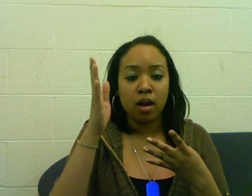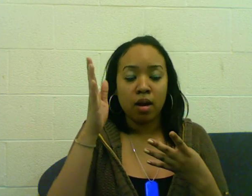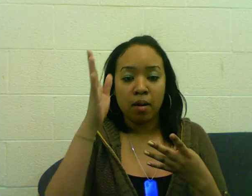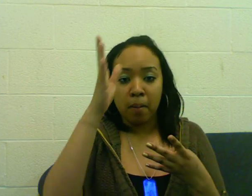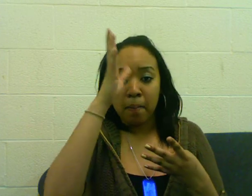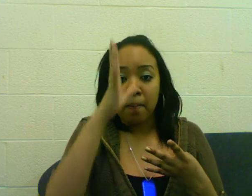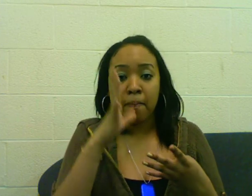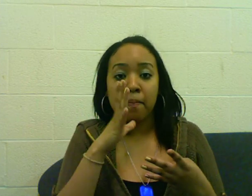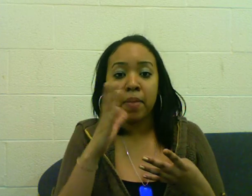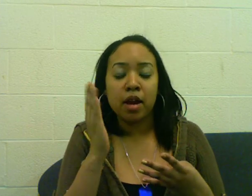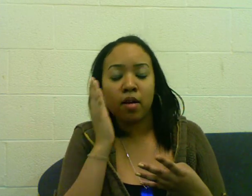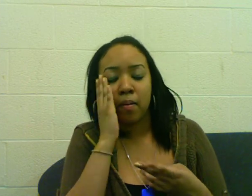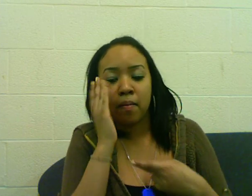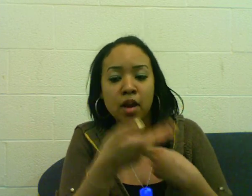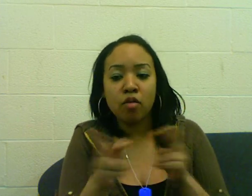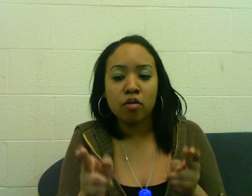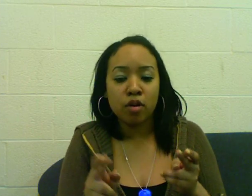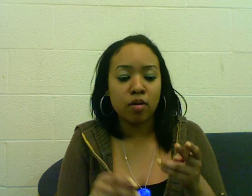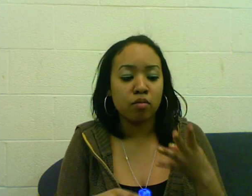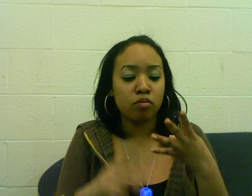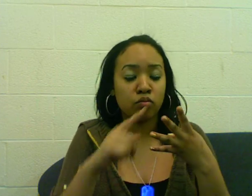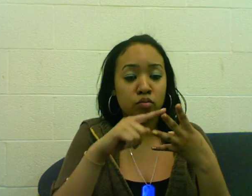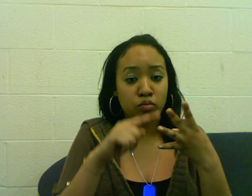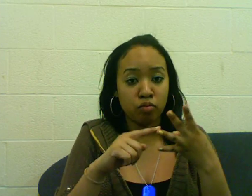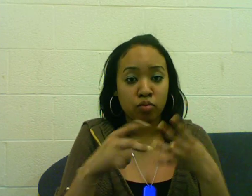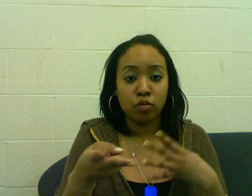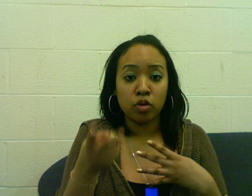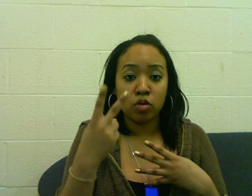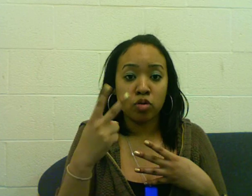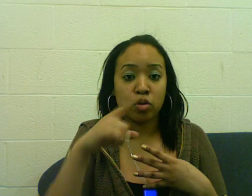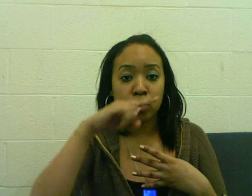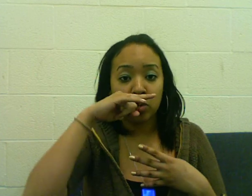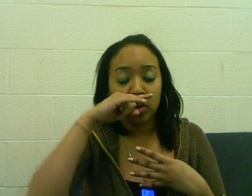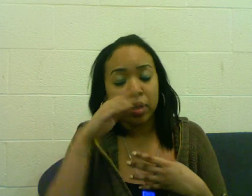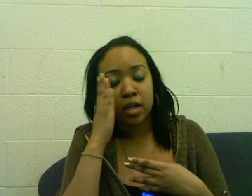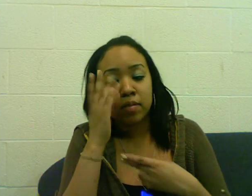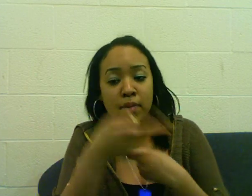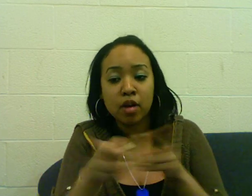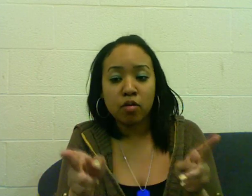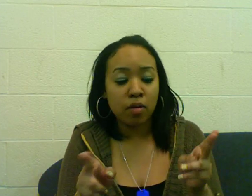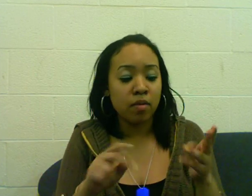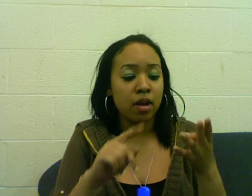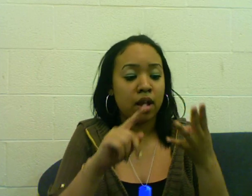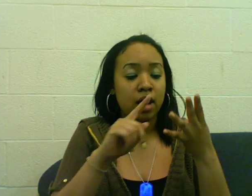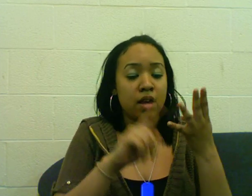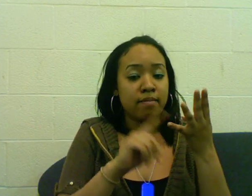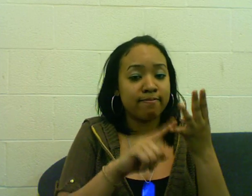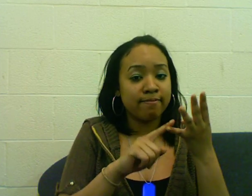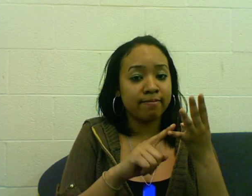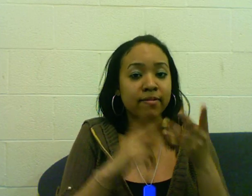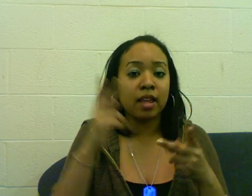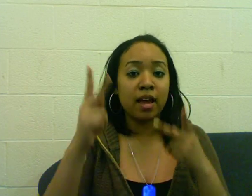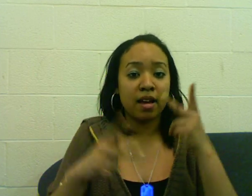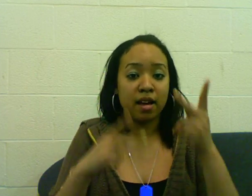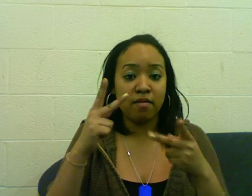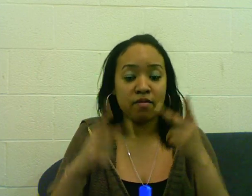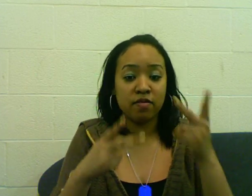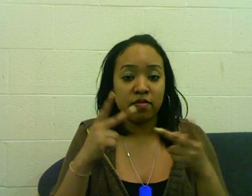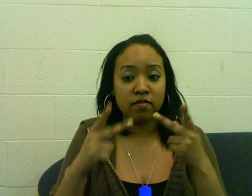every like two months there's a night place. That like from the north side and the south side. Come to a place where it's like a dance. a late night like sleep